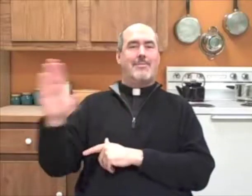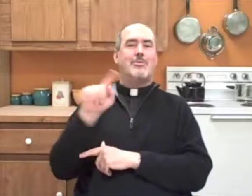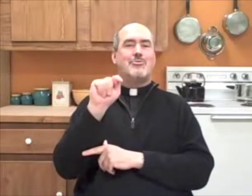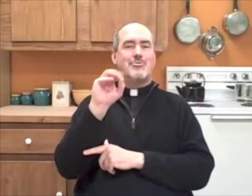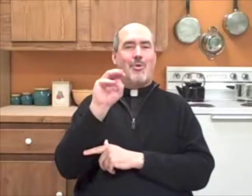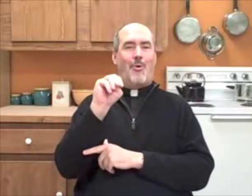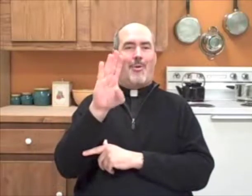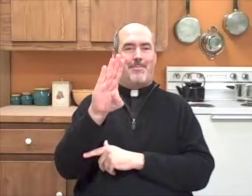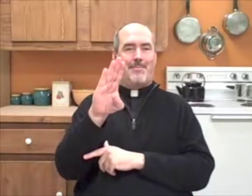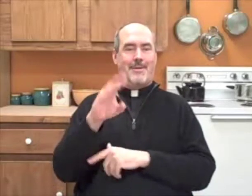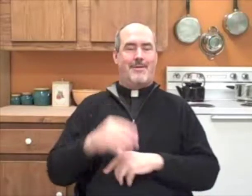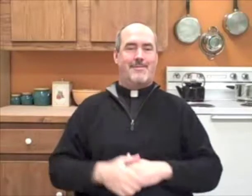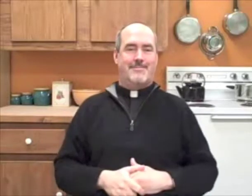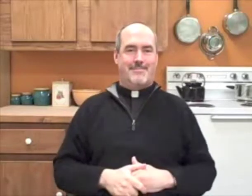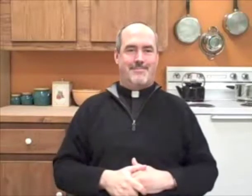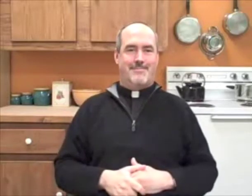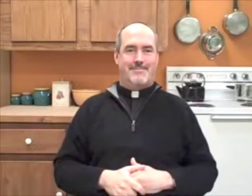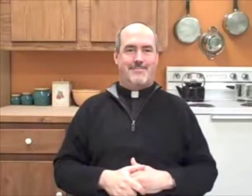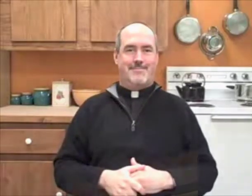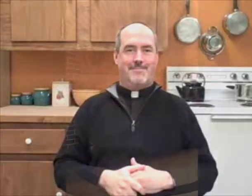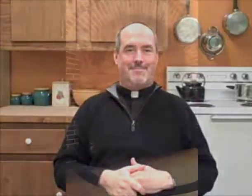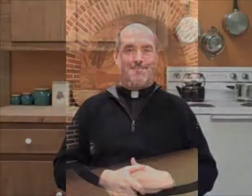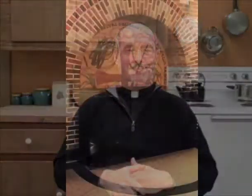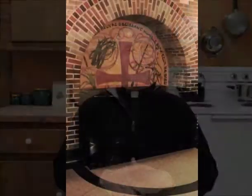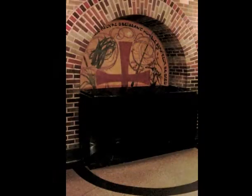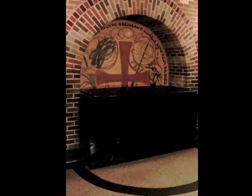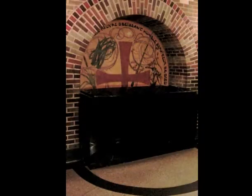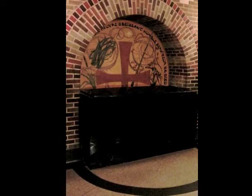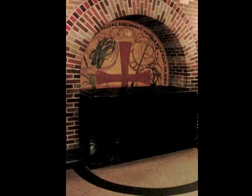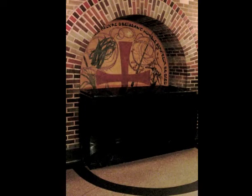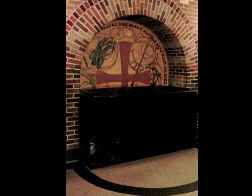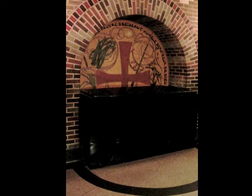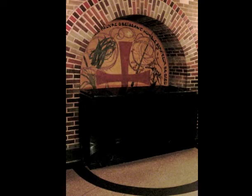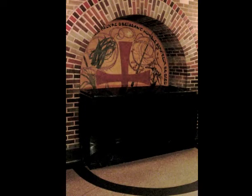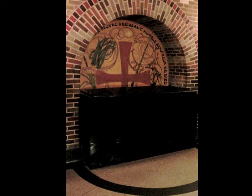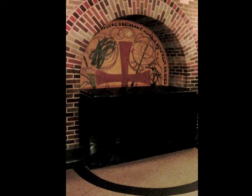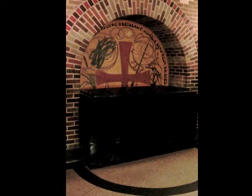Also, the shrine houses André's tomb.